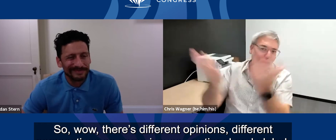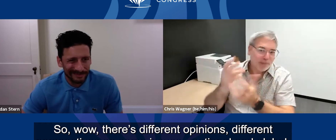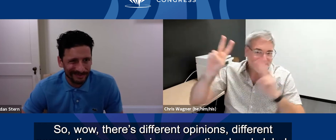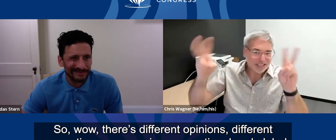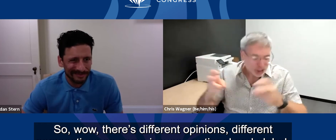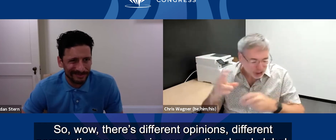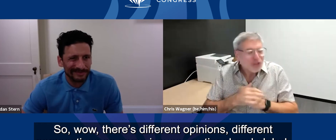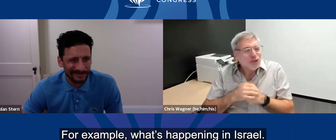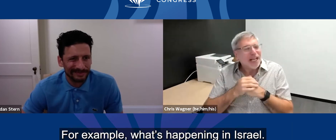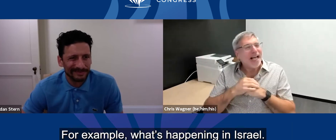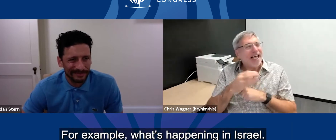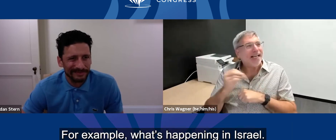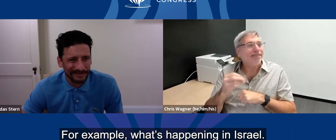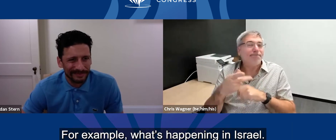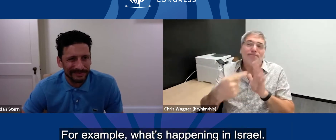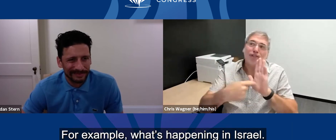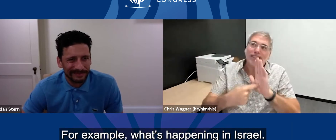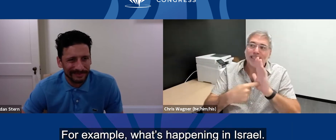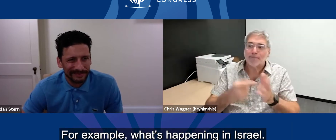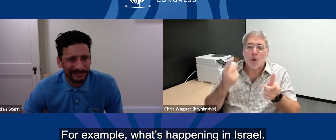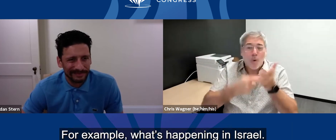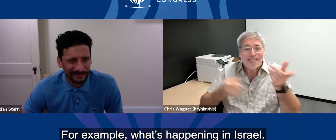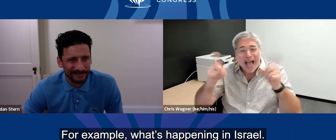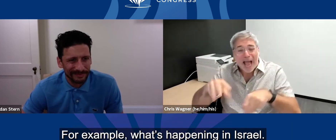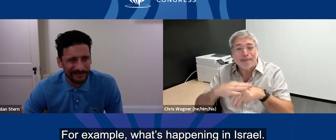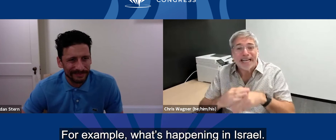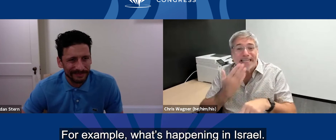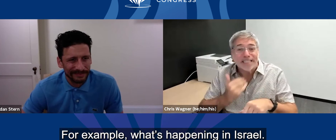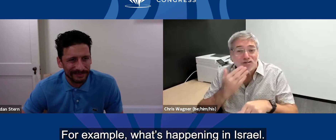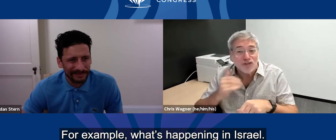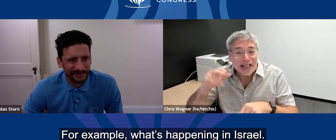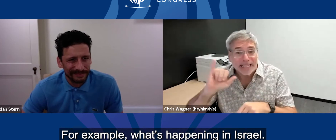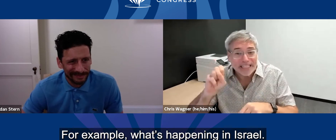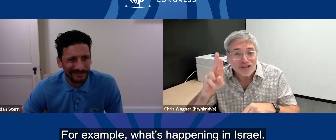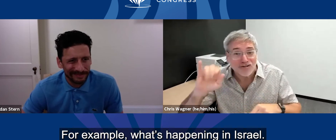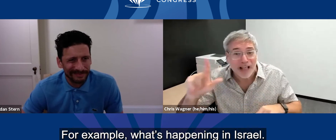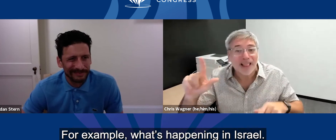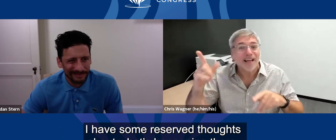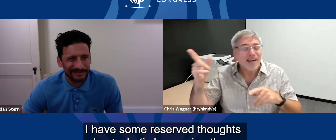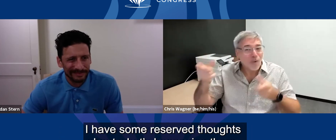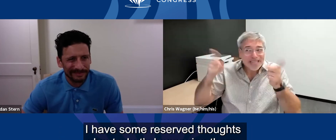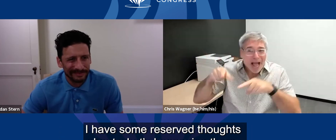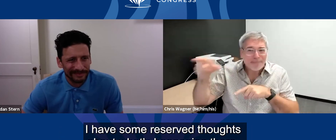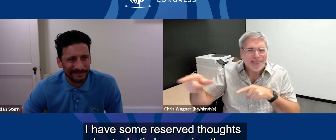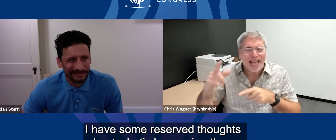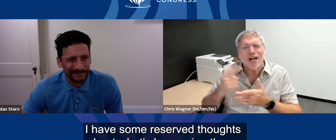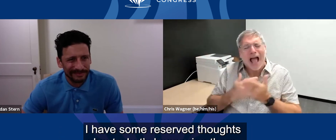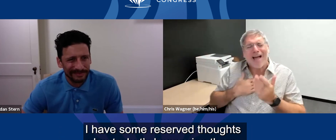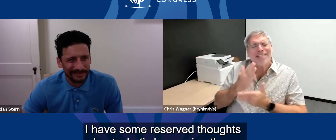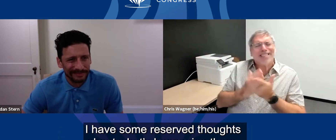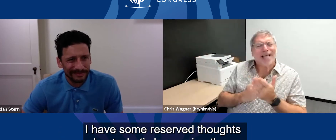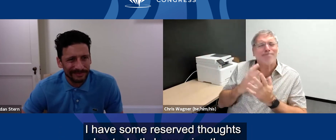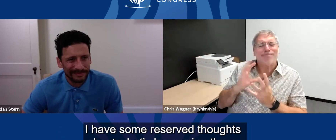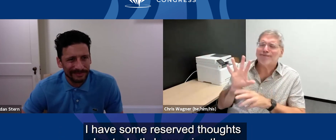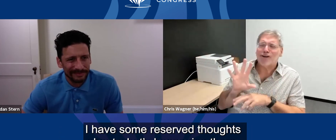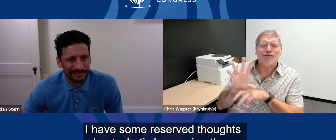global. For example, what's happening in Israel? There are some traditional